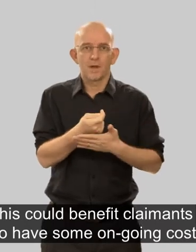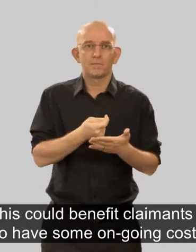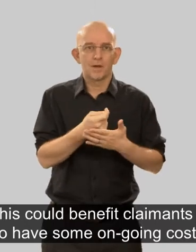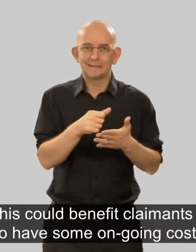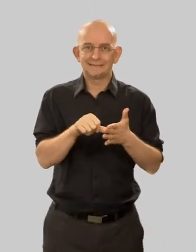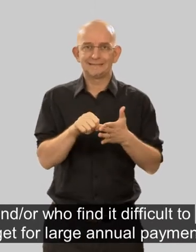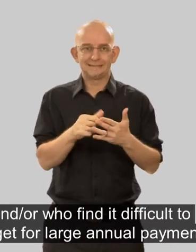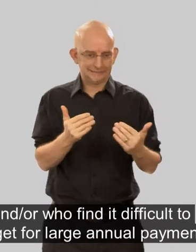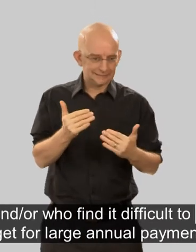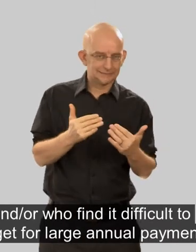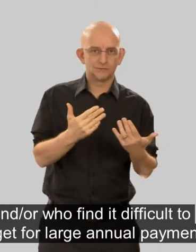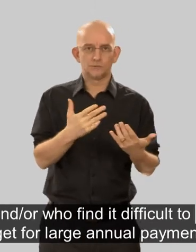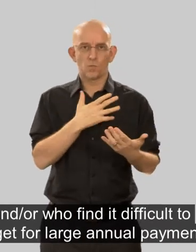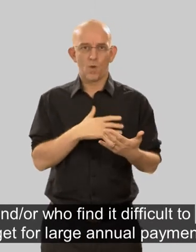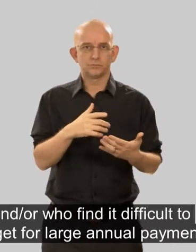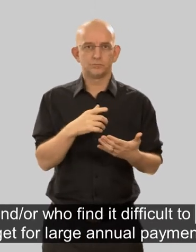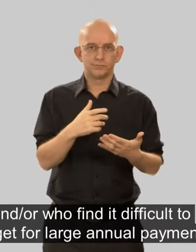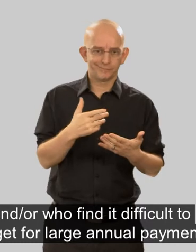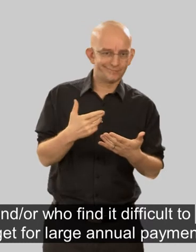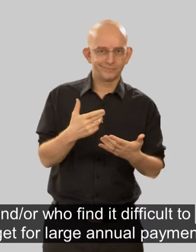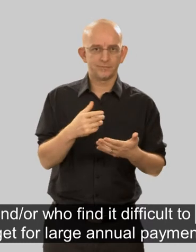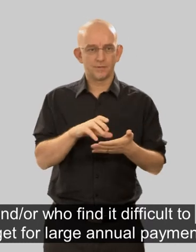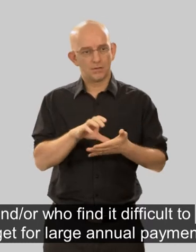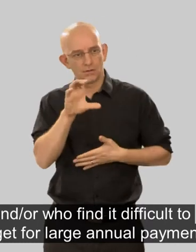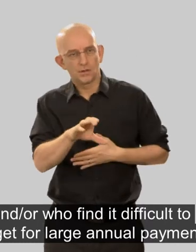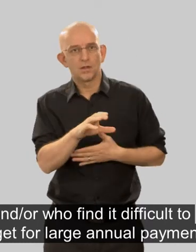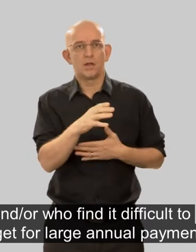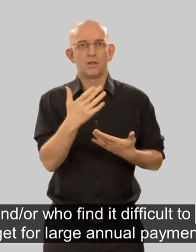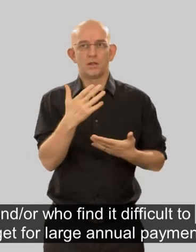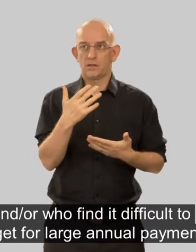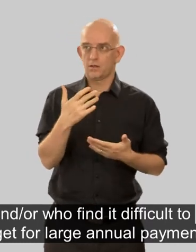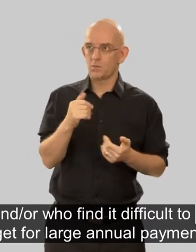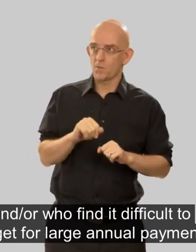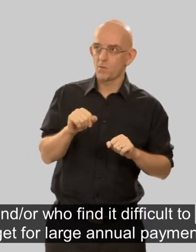and or who find it difficult to budget for large annual payments